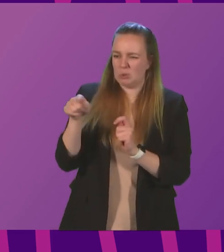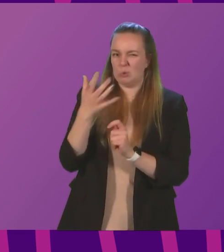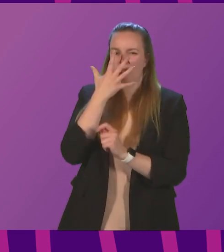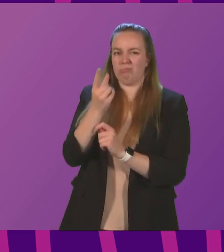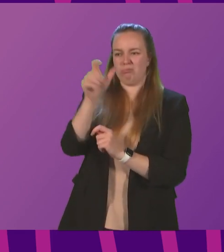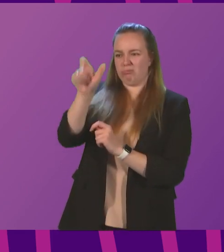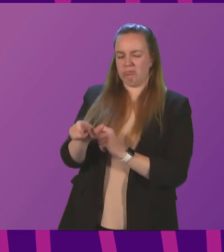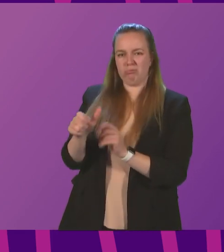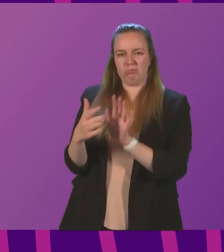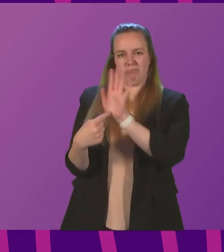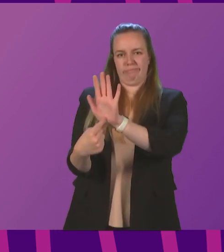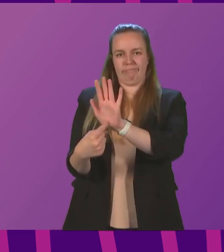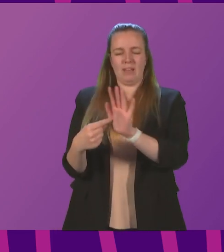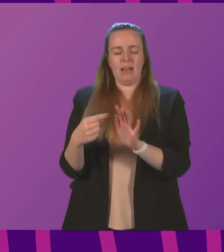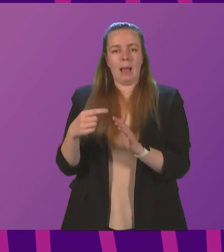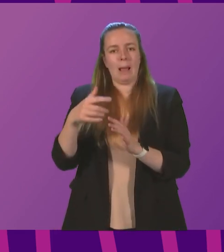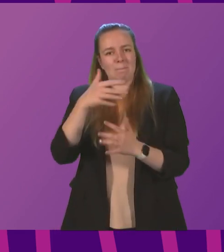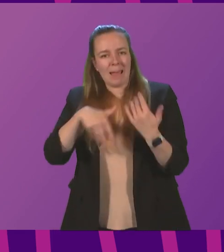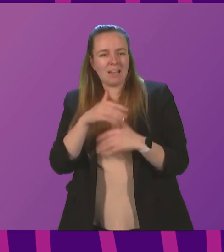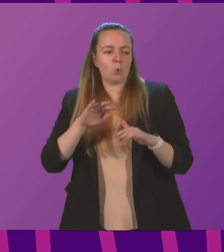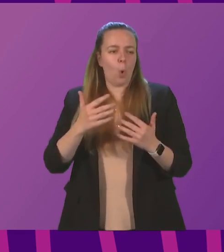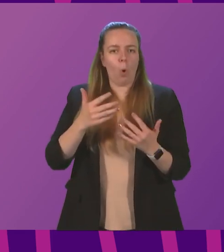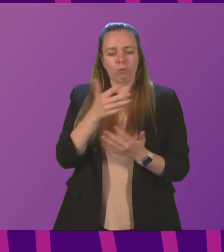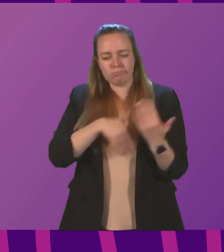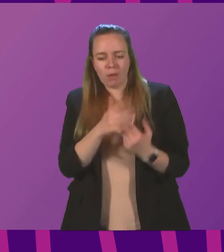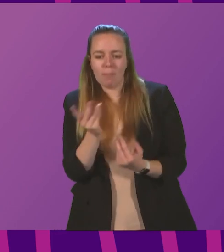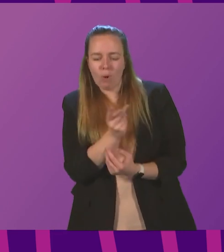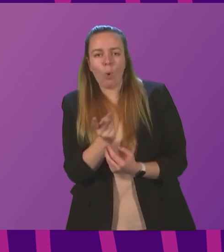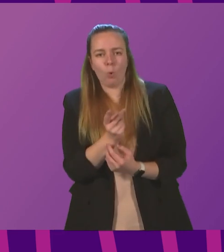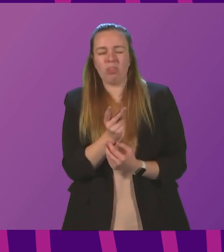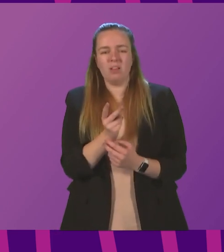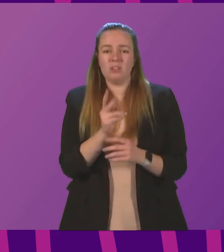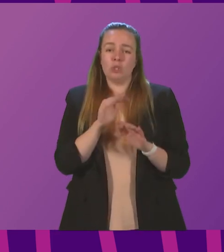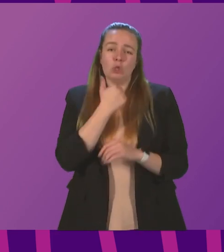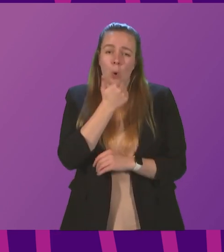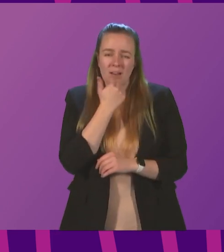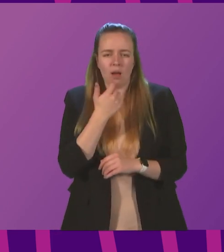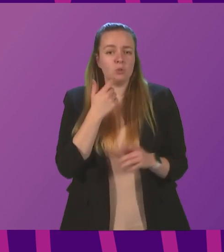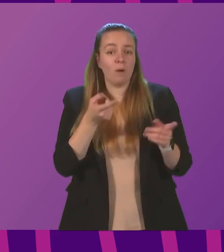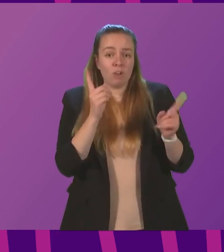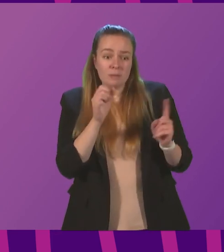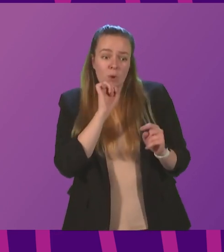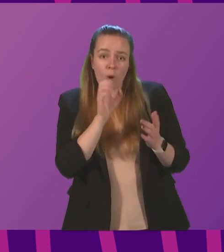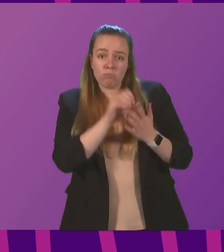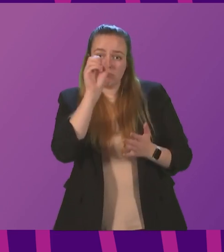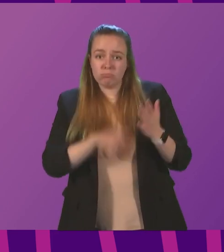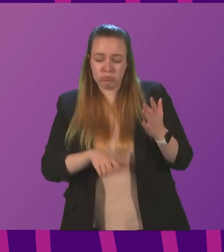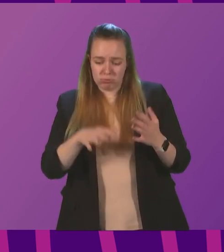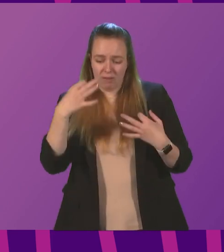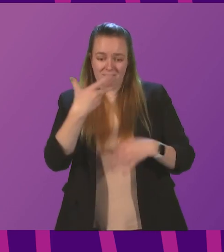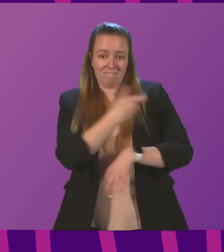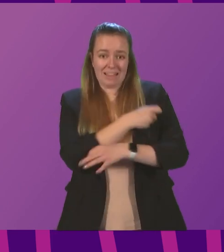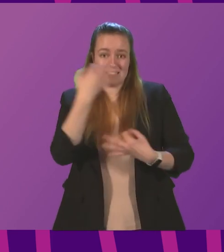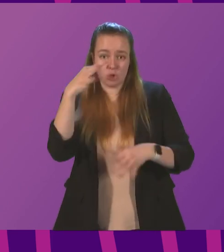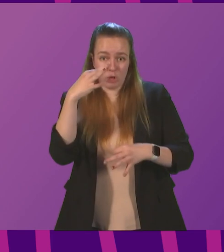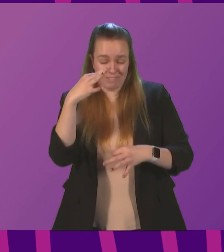mixed bag or a combination of these two schemes will not cut it. Will the First Minister abandon vaccine certification entirely